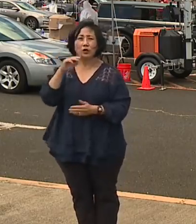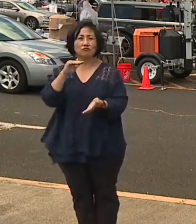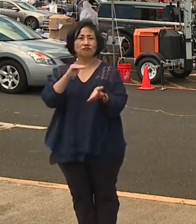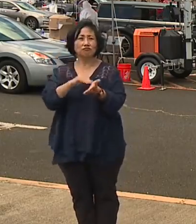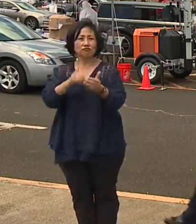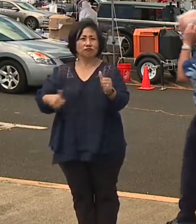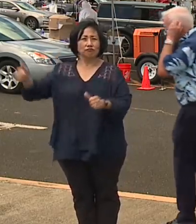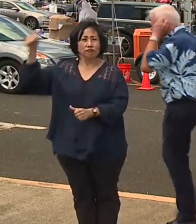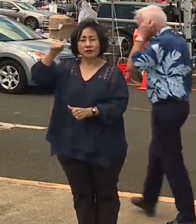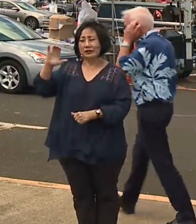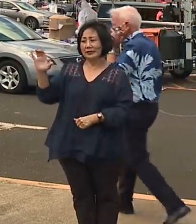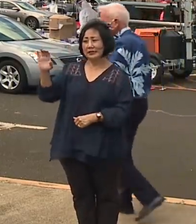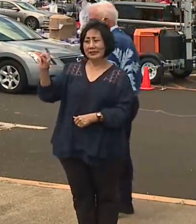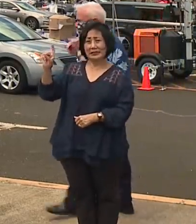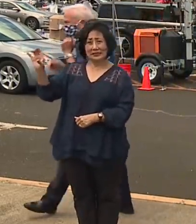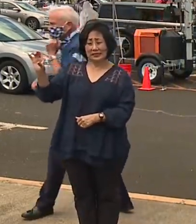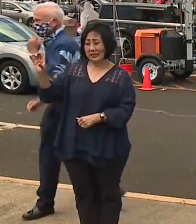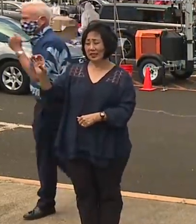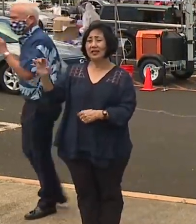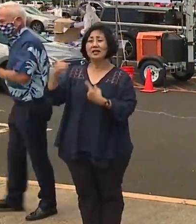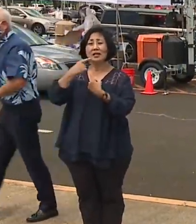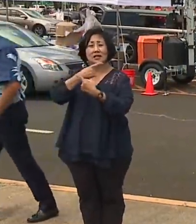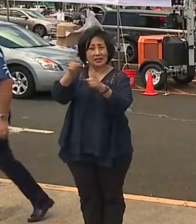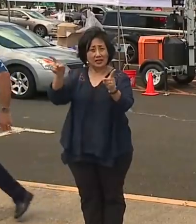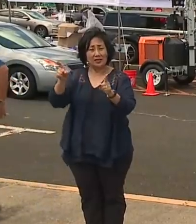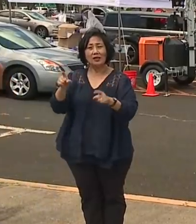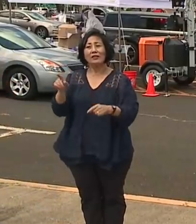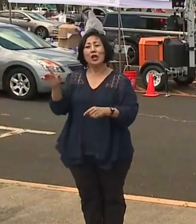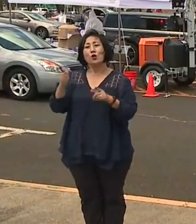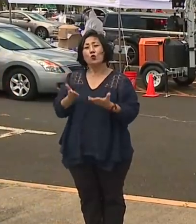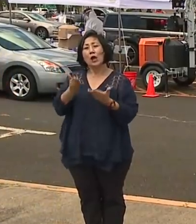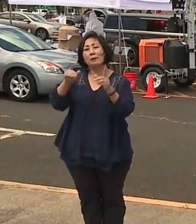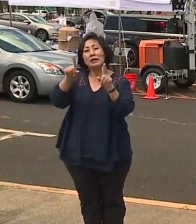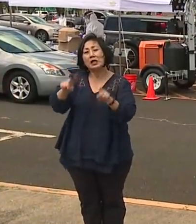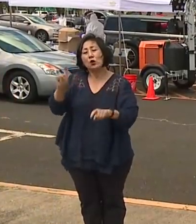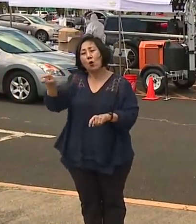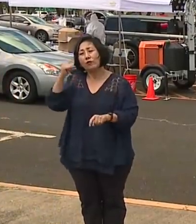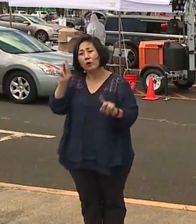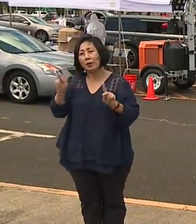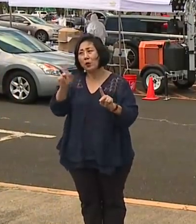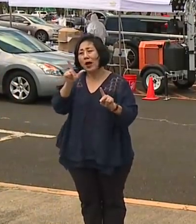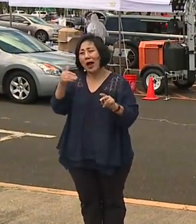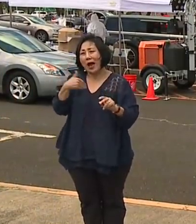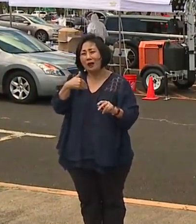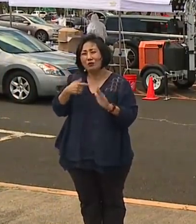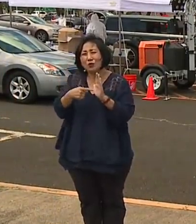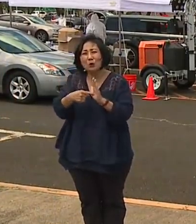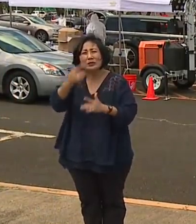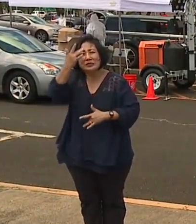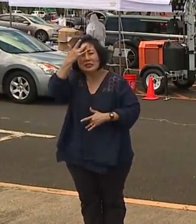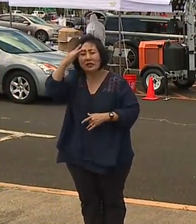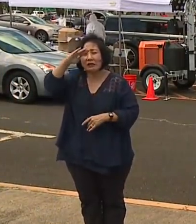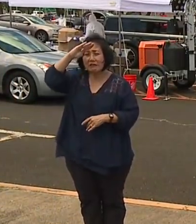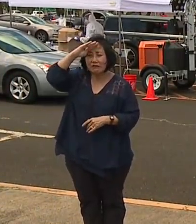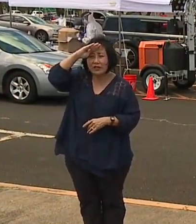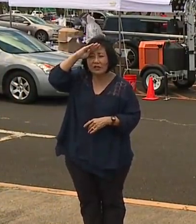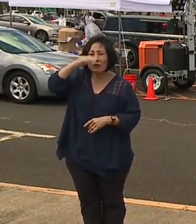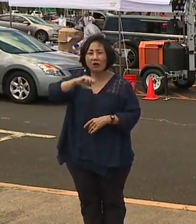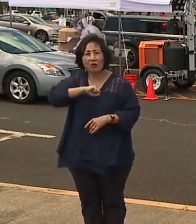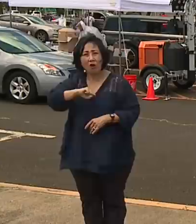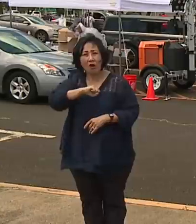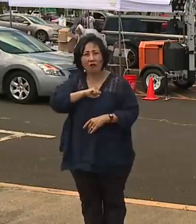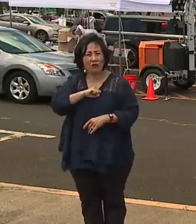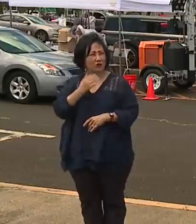The CDC is now saying that they recommend testing only for those with a system. So why do we have a search